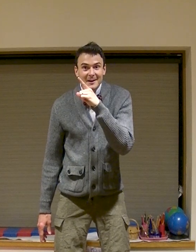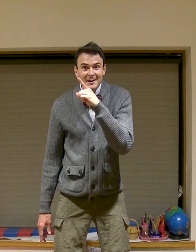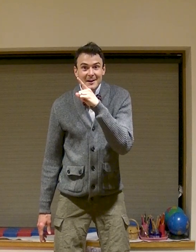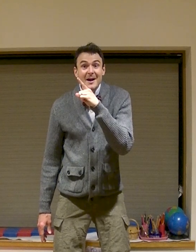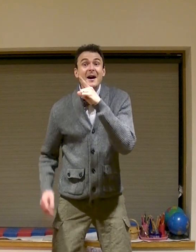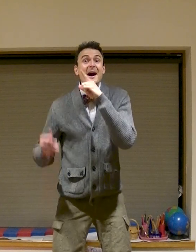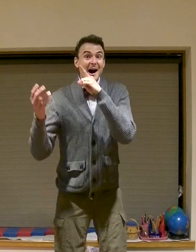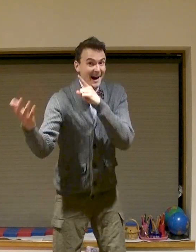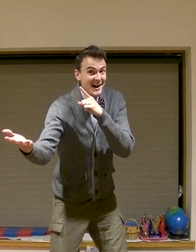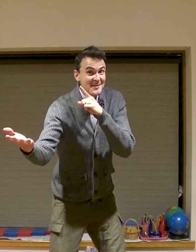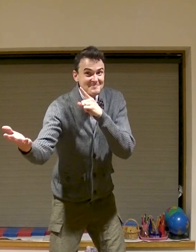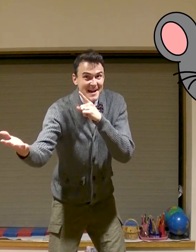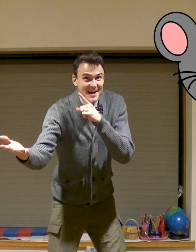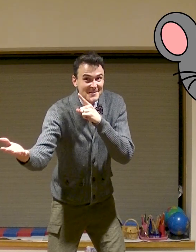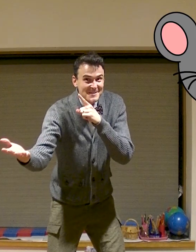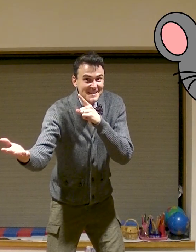A mouse!